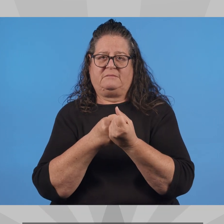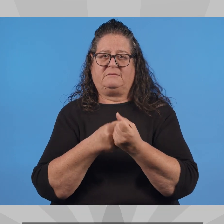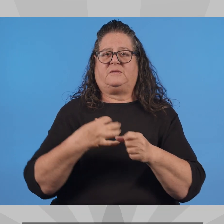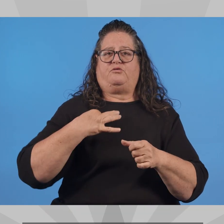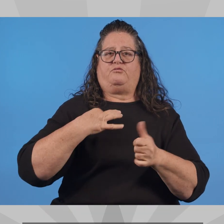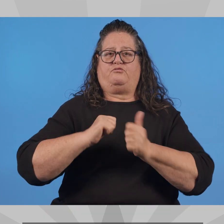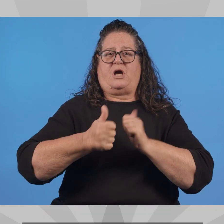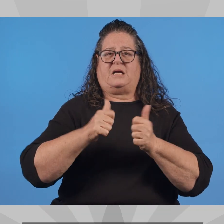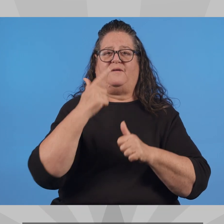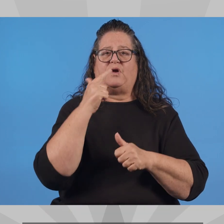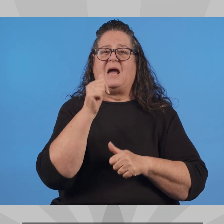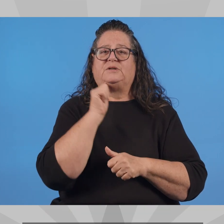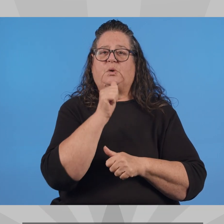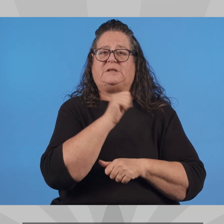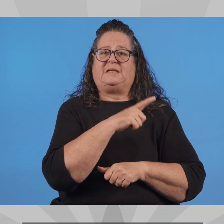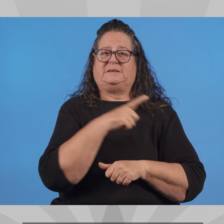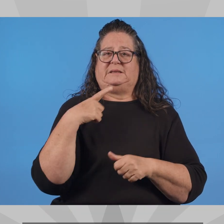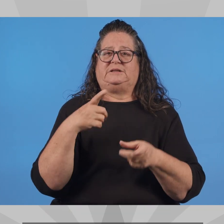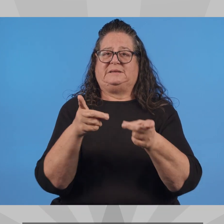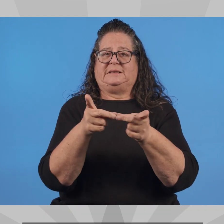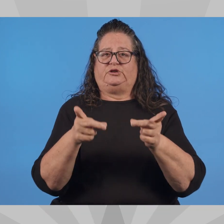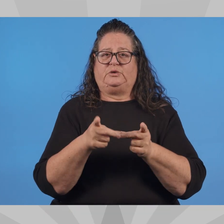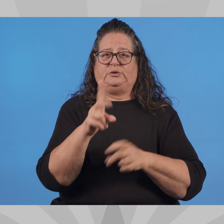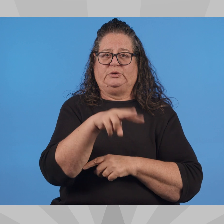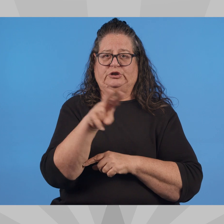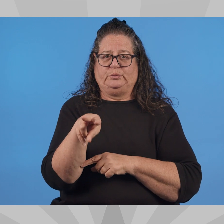in Arizona's Legislative District 22.